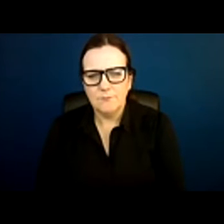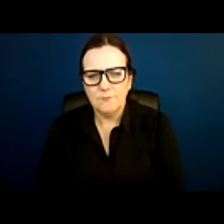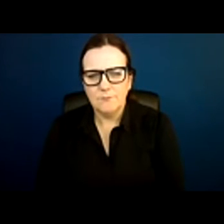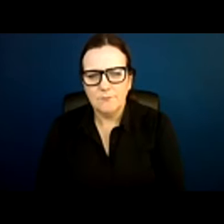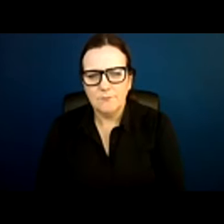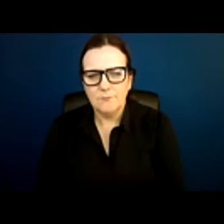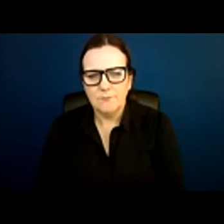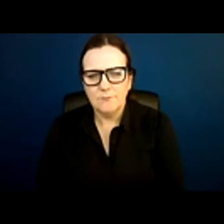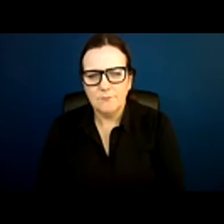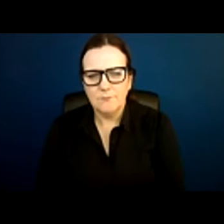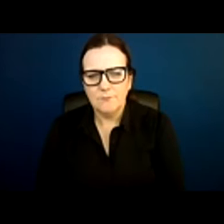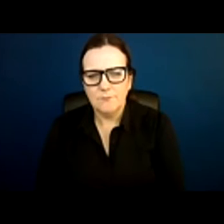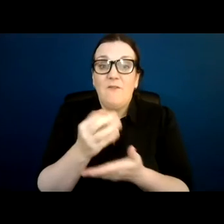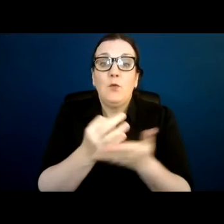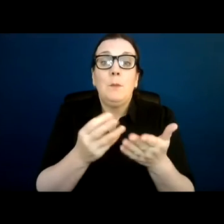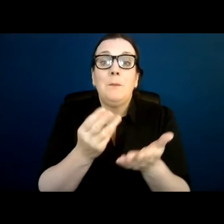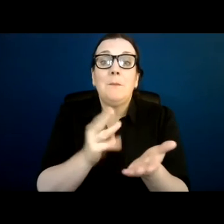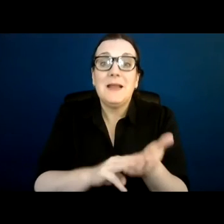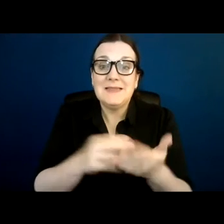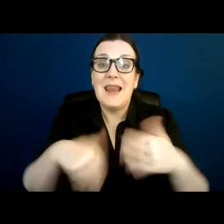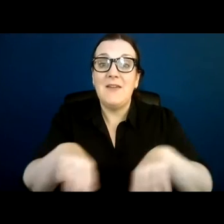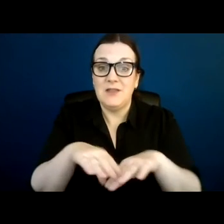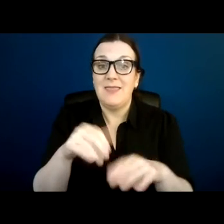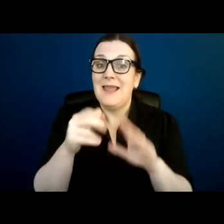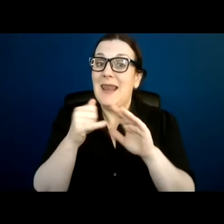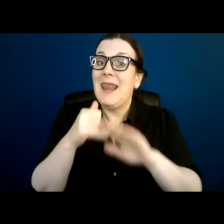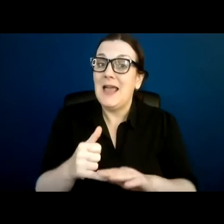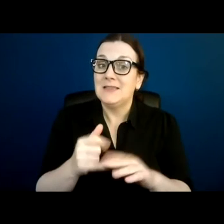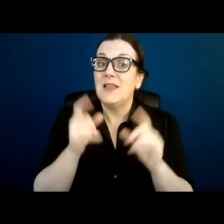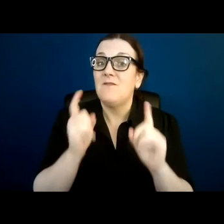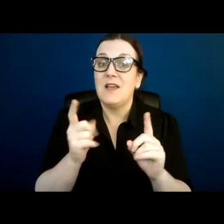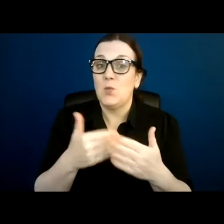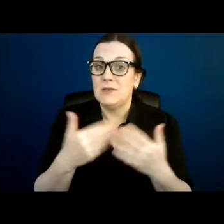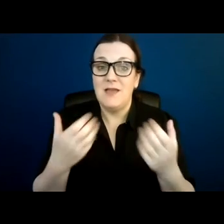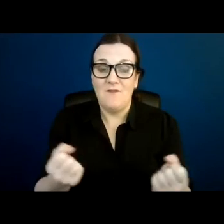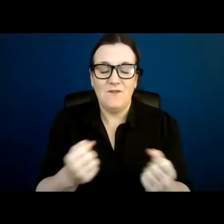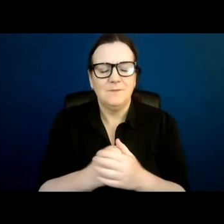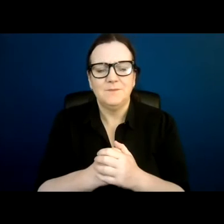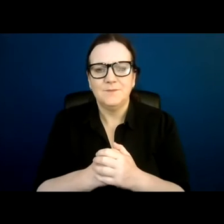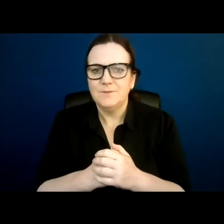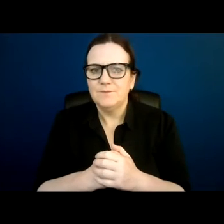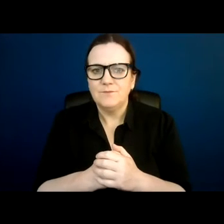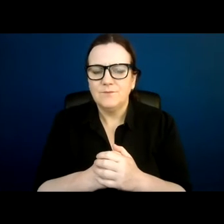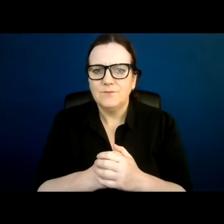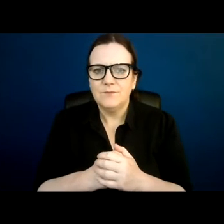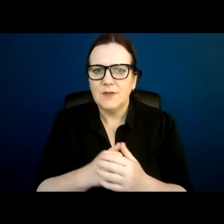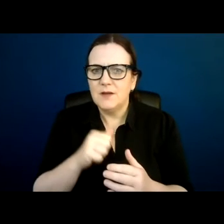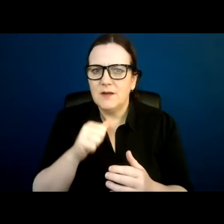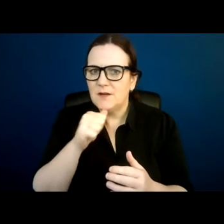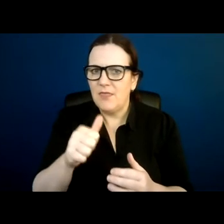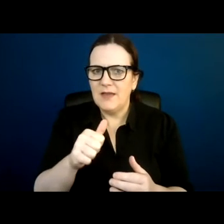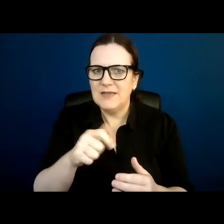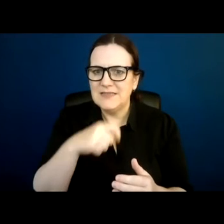And with the few minutes I have left, the last piece of advice I have is this. Do not put your faith in forms.